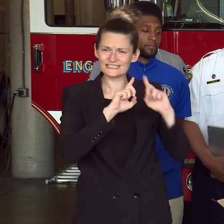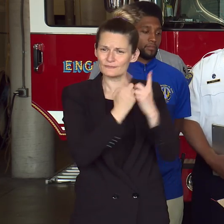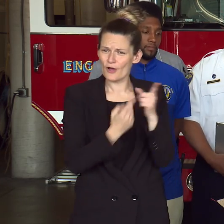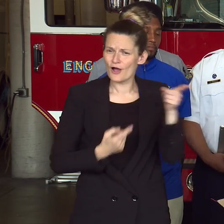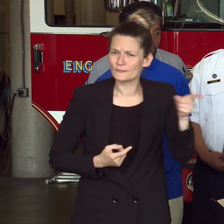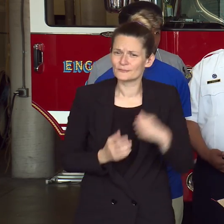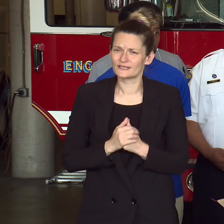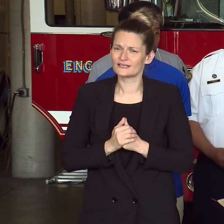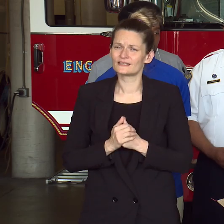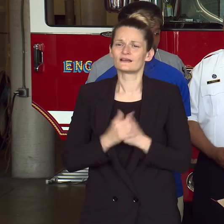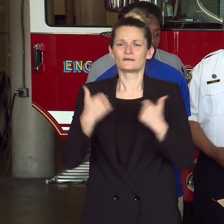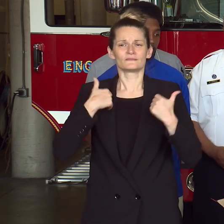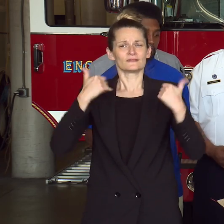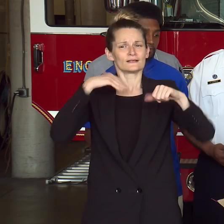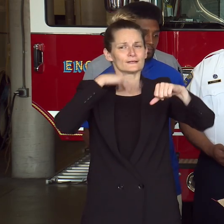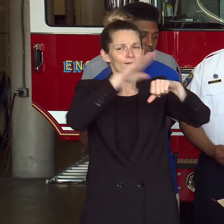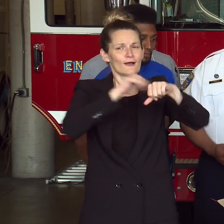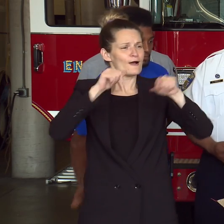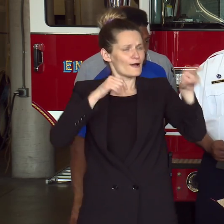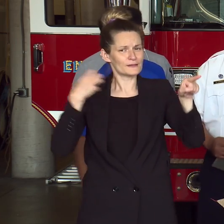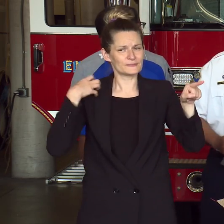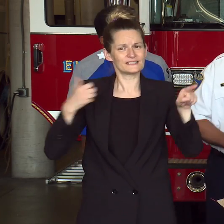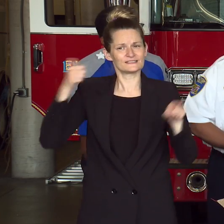up the police commissioner, Commissioner Harrison.